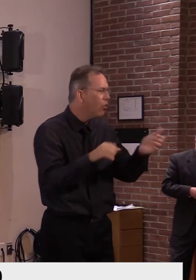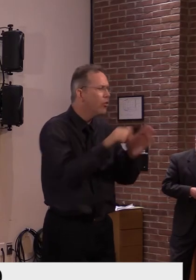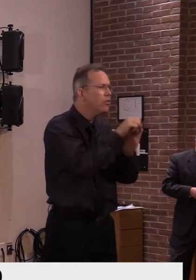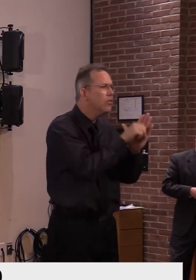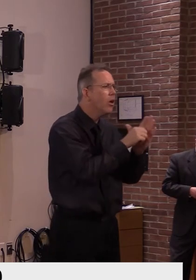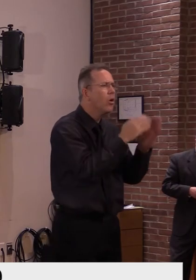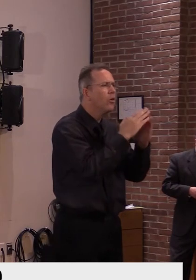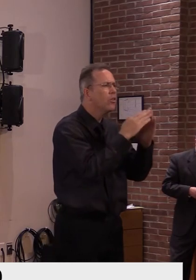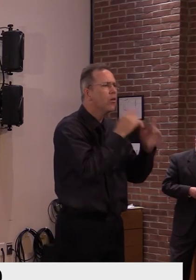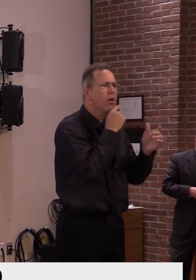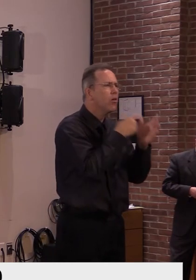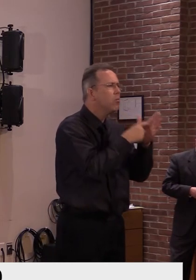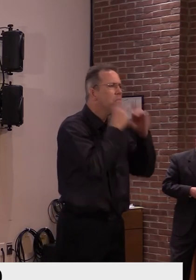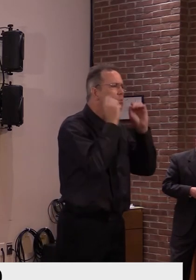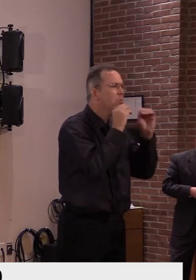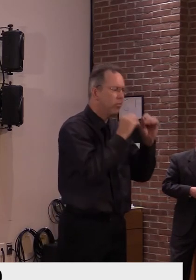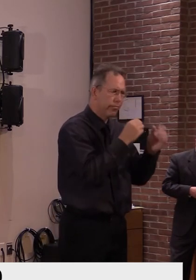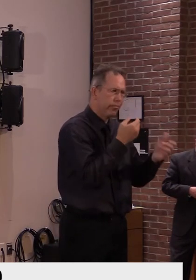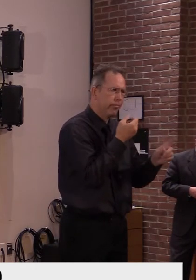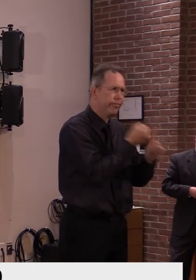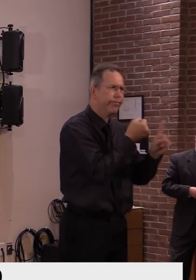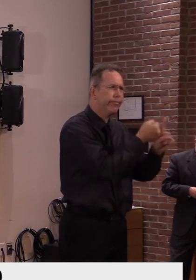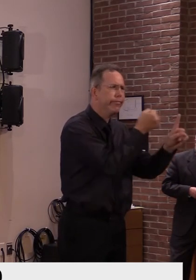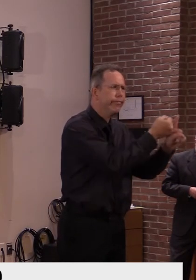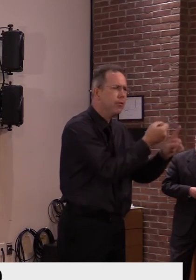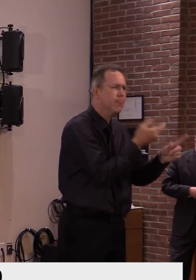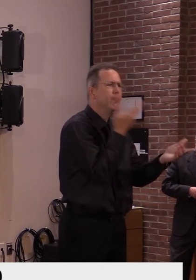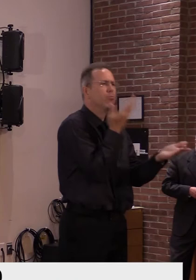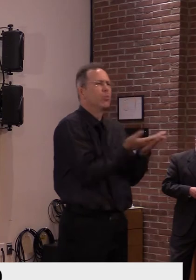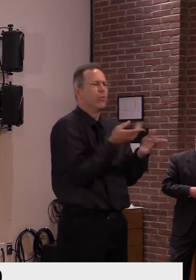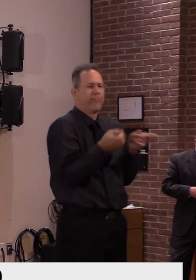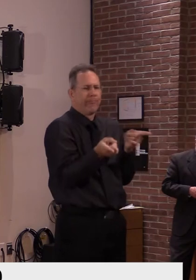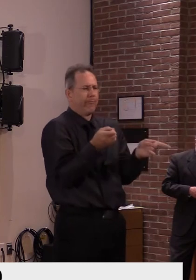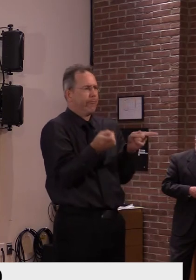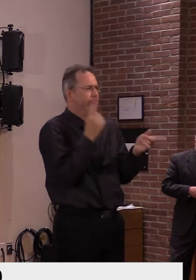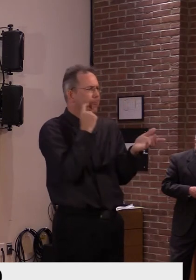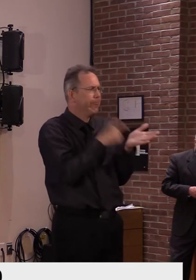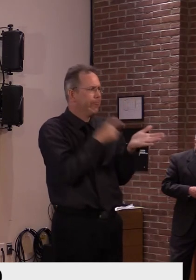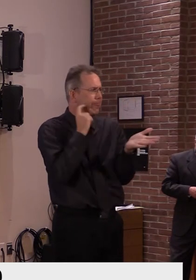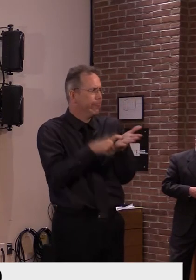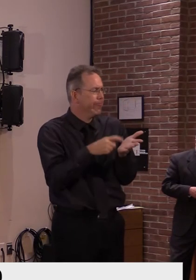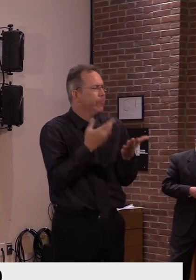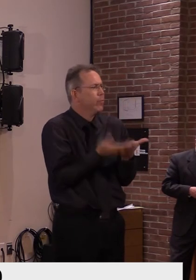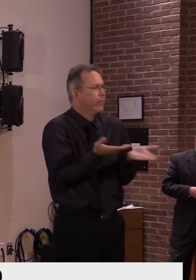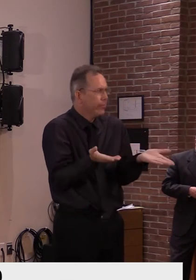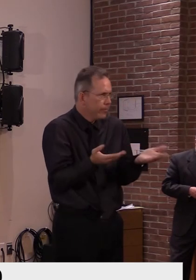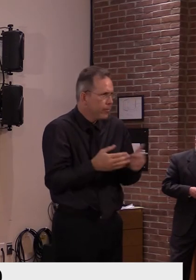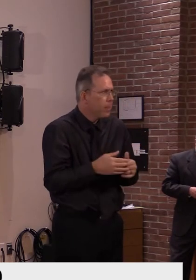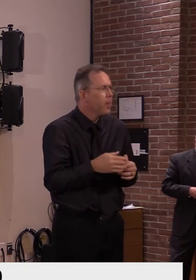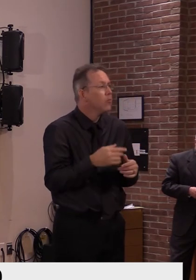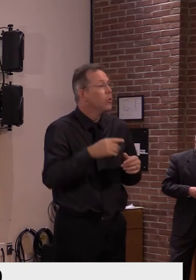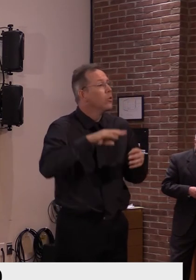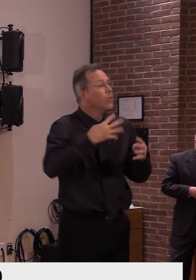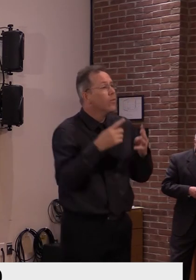is that masks are now being associated with, if you will, with a lower burden of virus, so that if you happen to